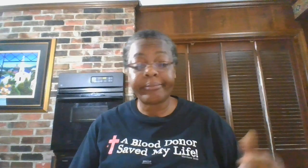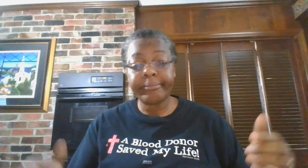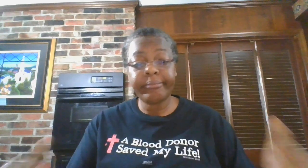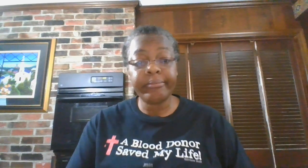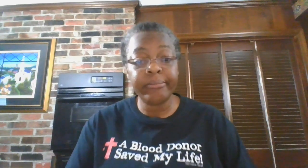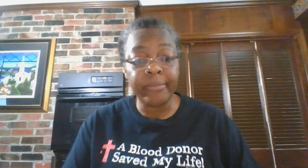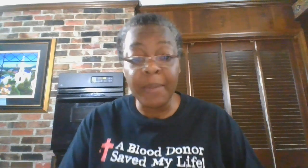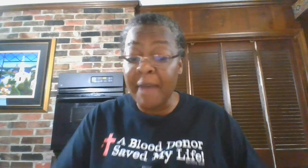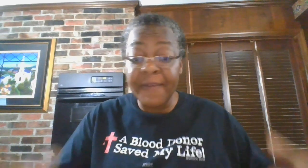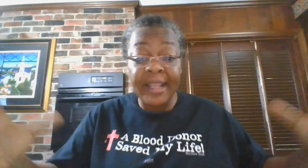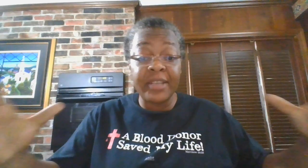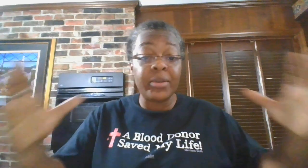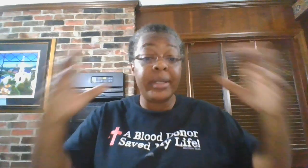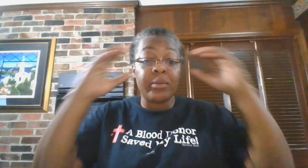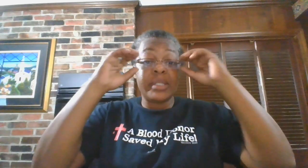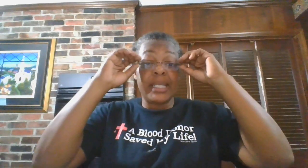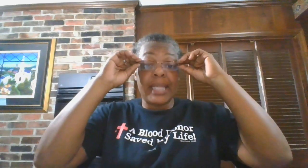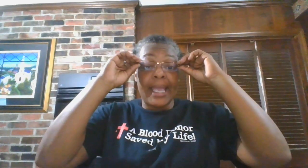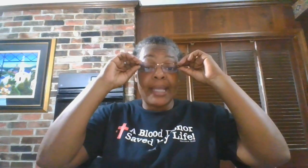I carry financial literacy class.